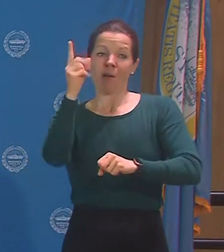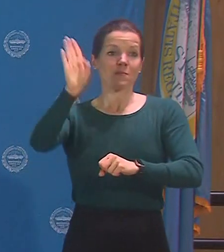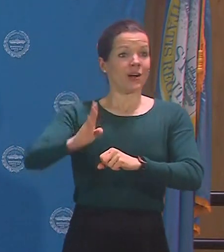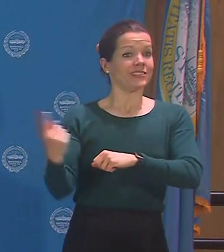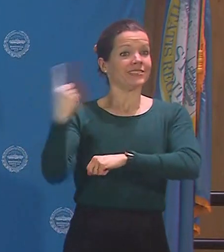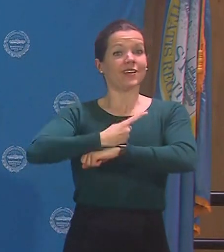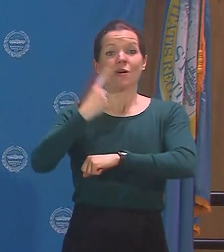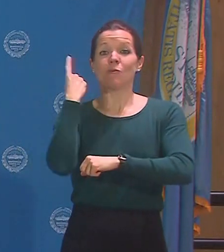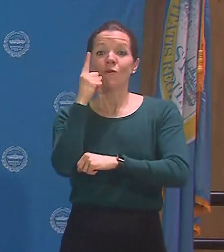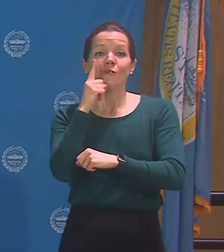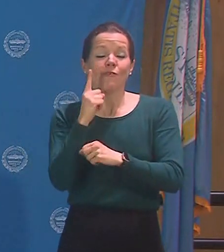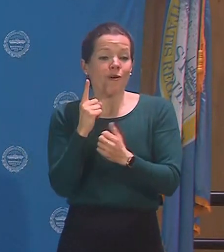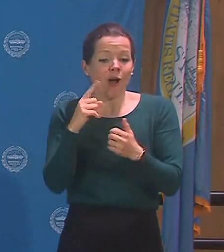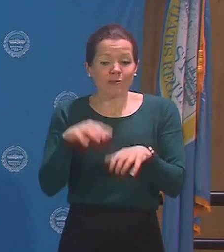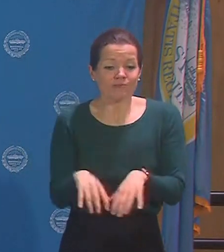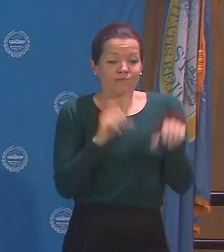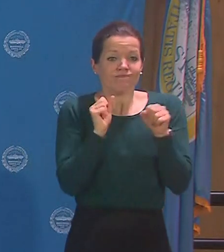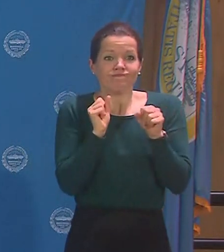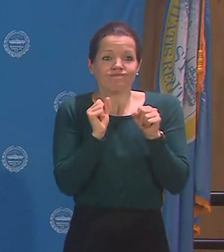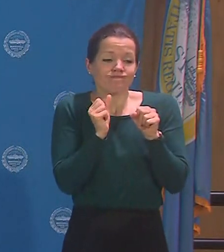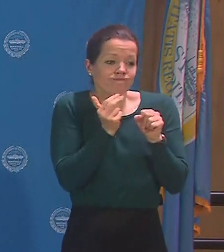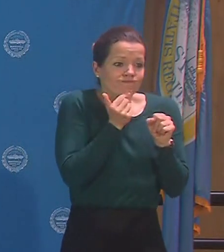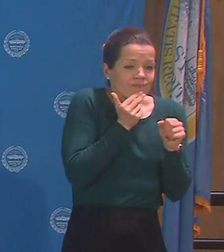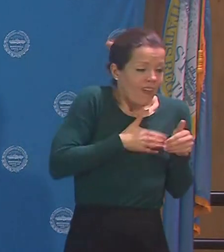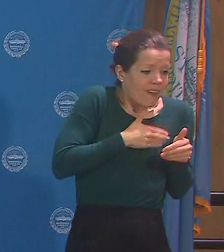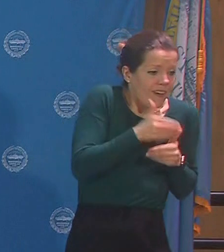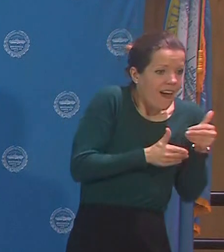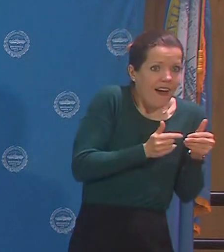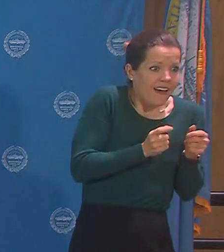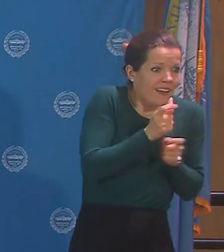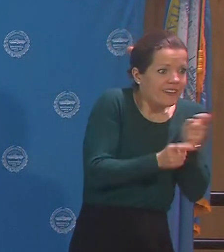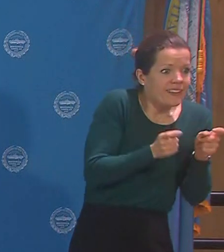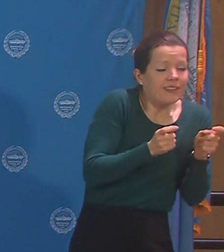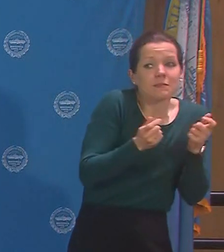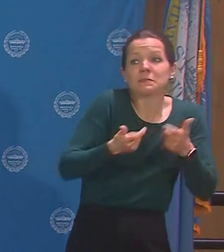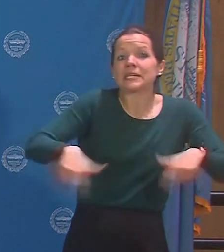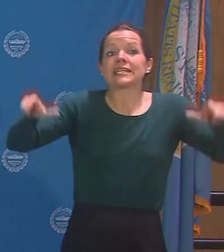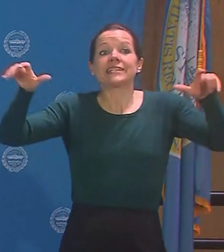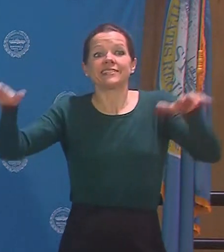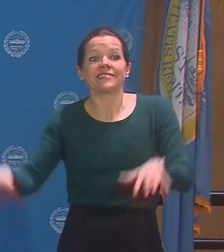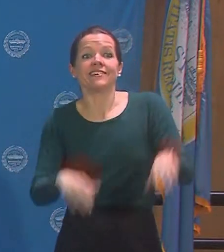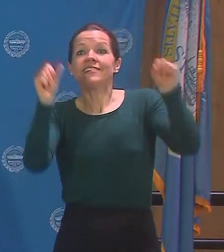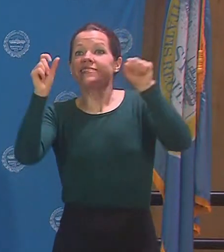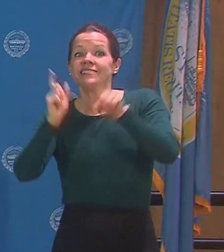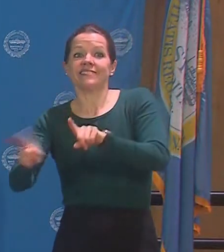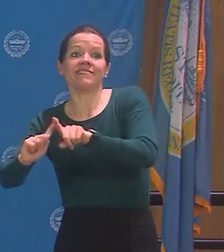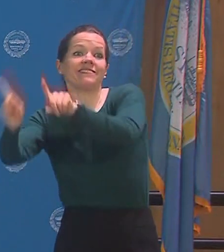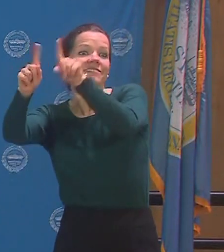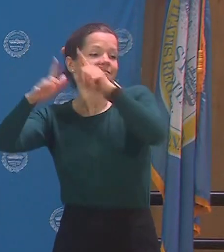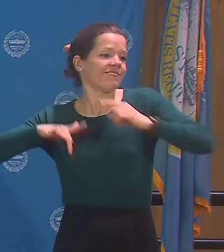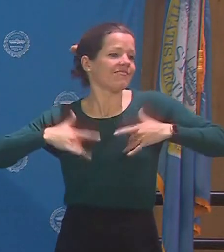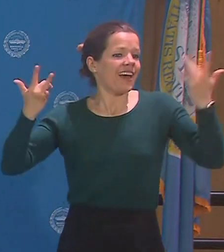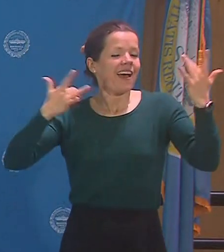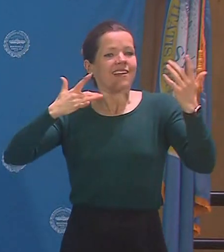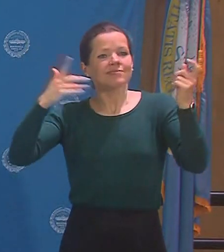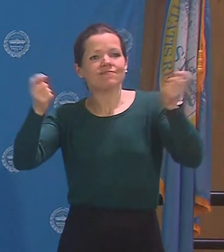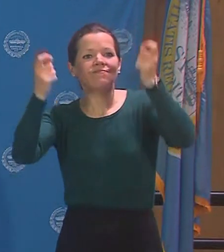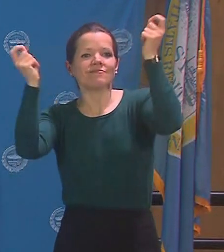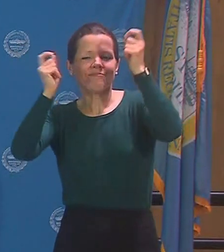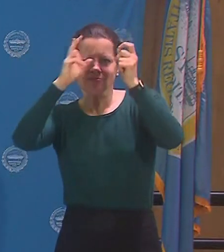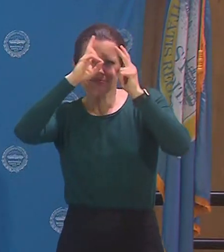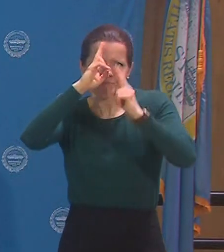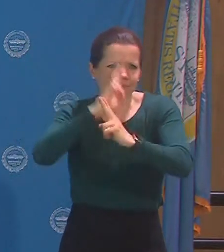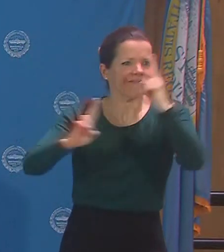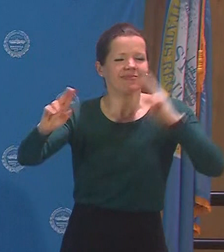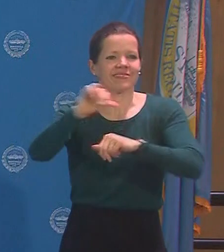both big and small. This holiday has come to represent our city spirit, our values and most of all,